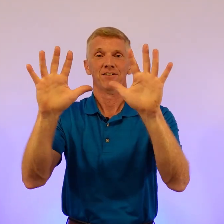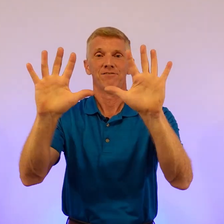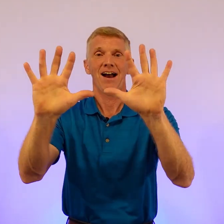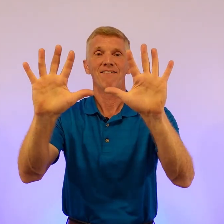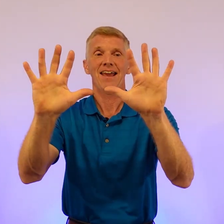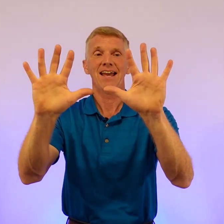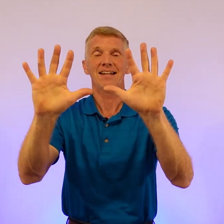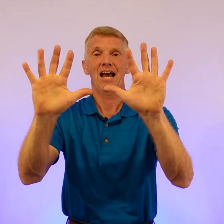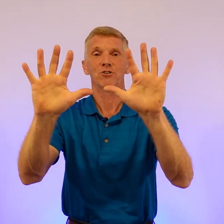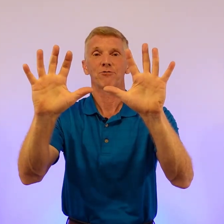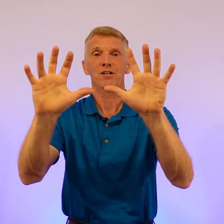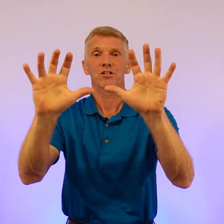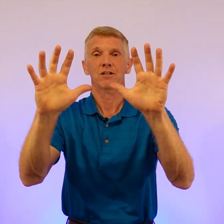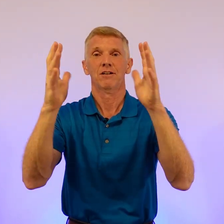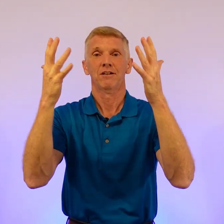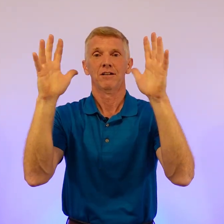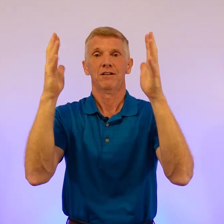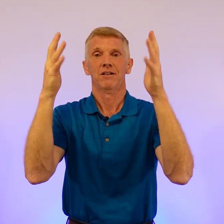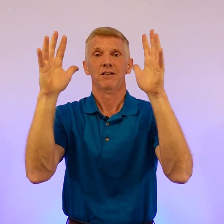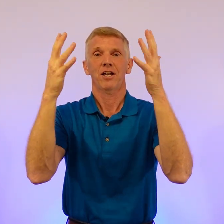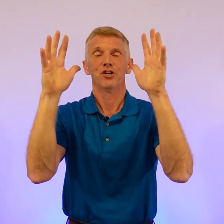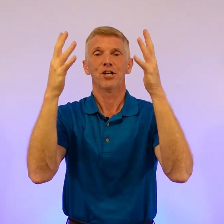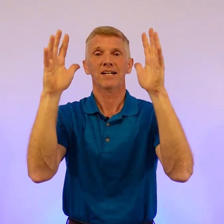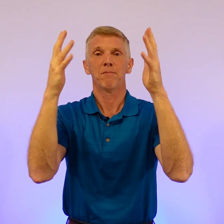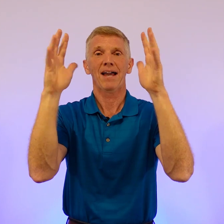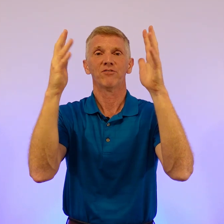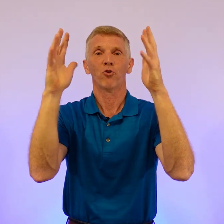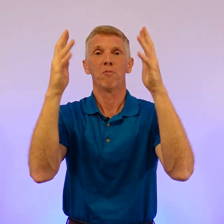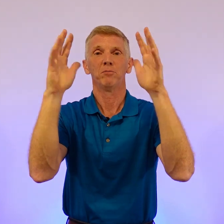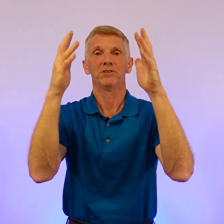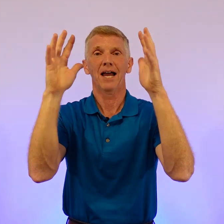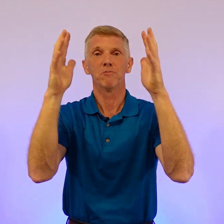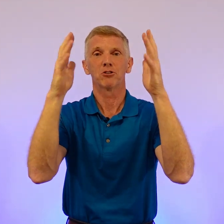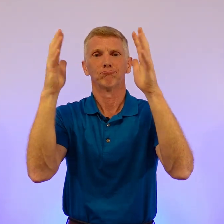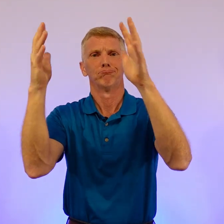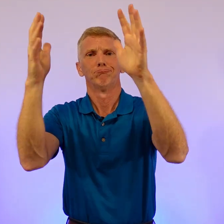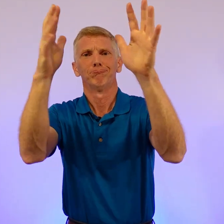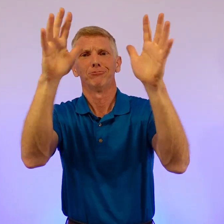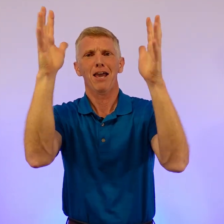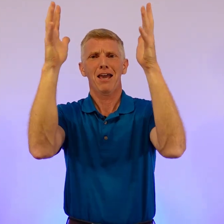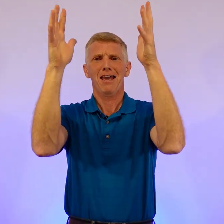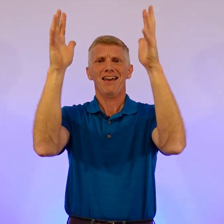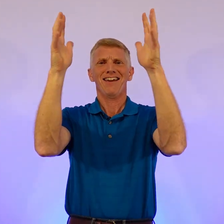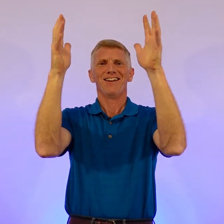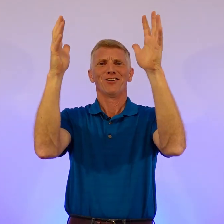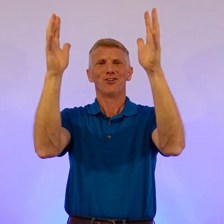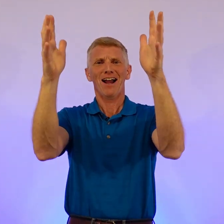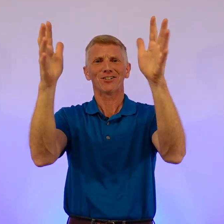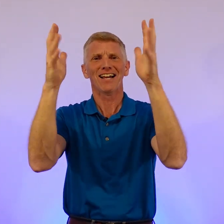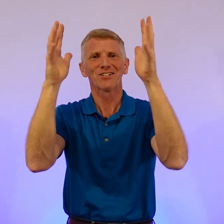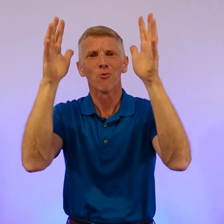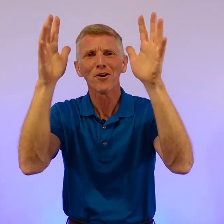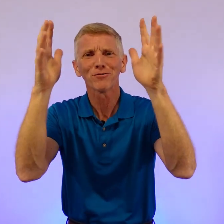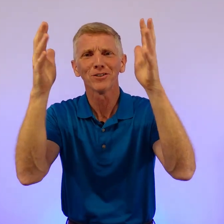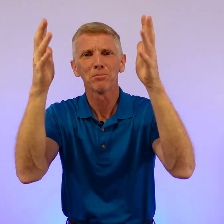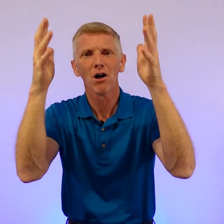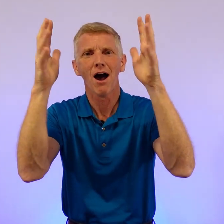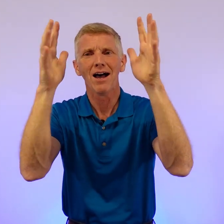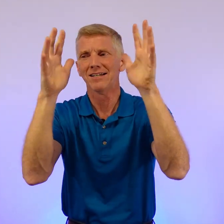Five hand outstretched, and you're shaking them back and forth multiple times. Yay, congratulations, wonderful, applause,